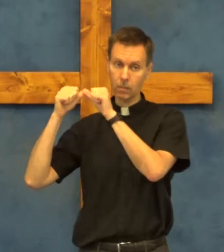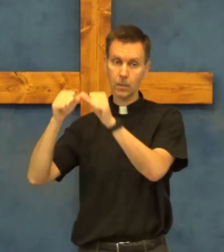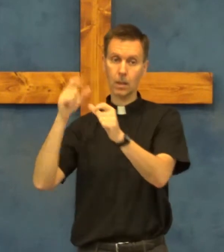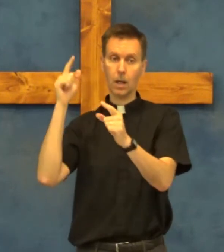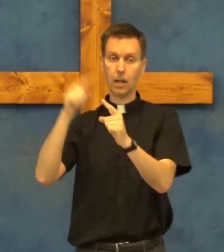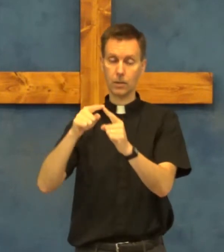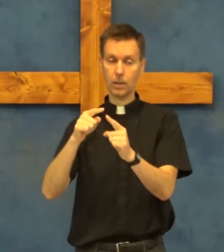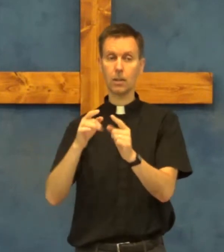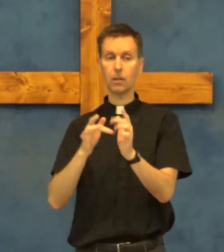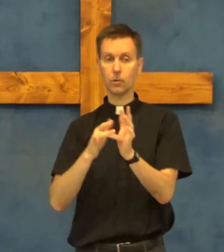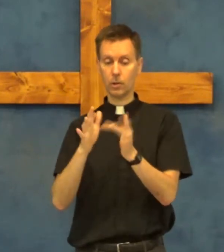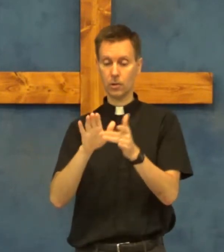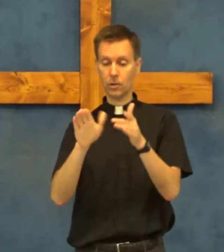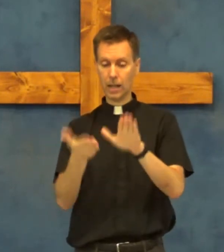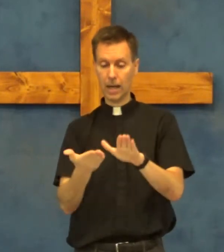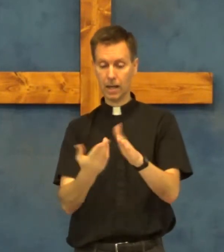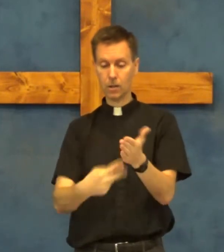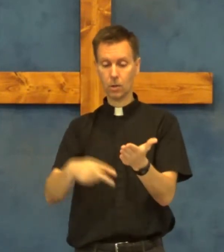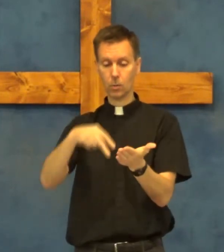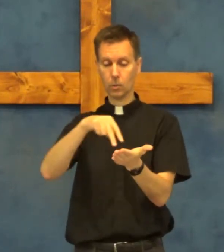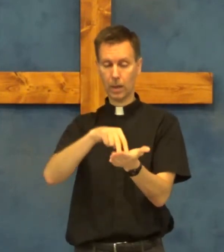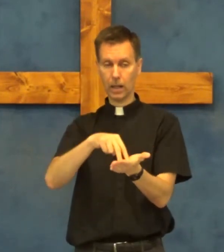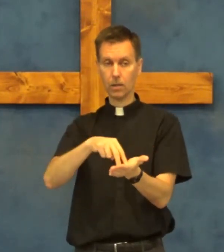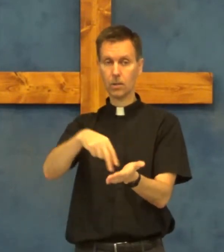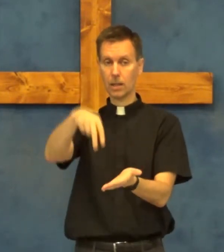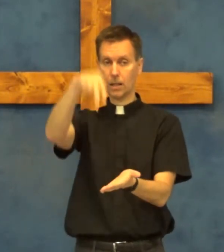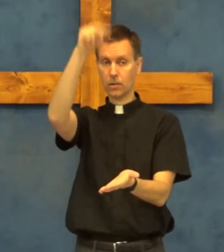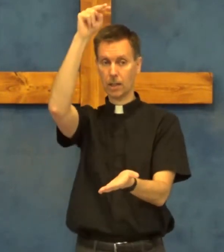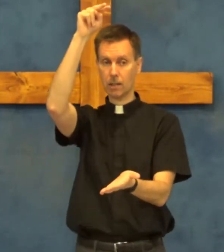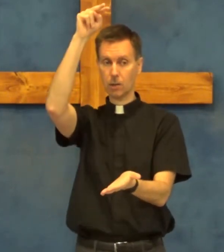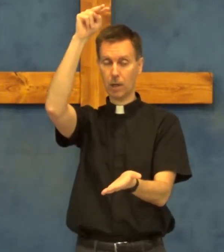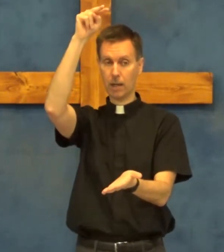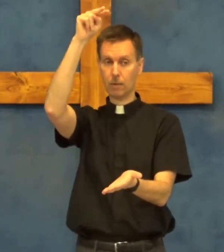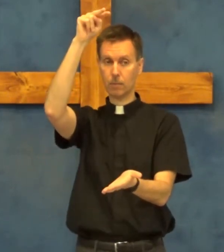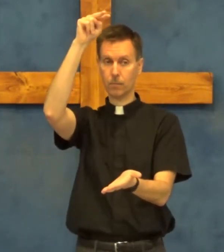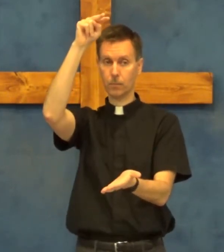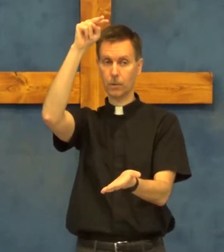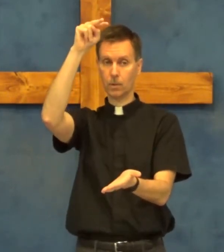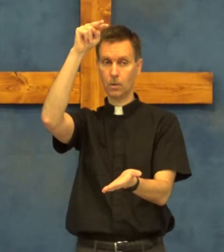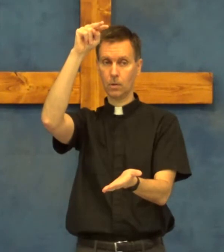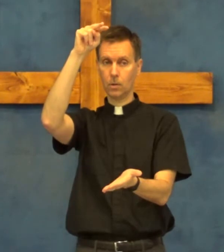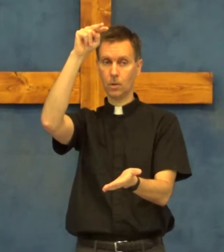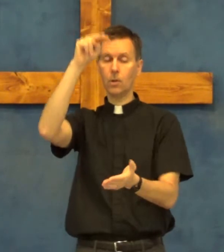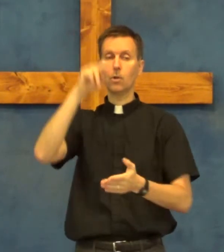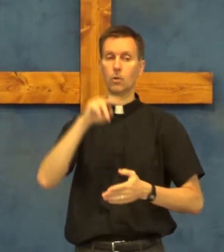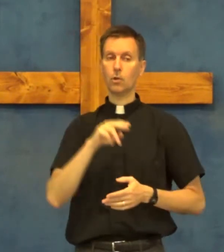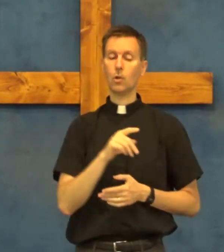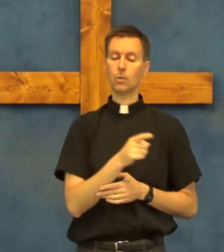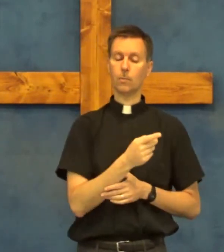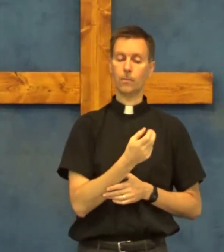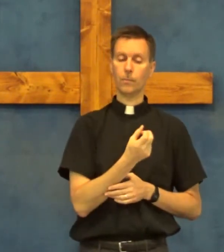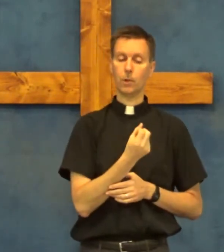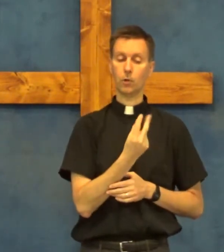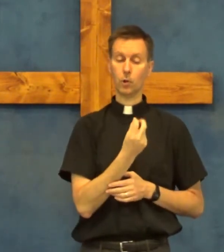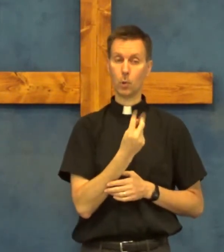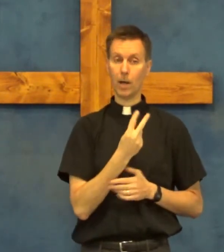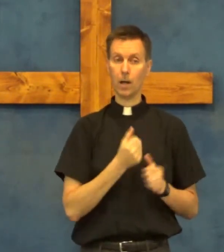until jesus died was raised and ascended into heaven so the 12